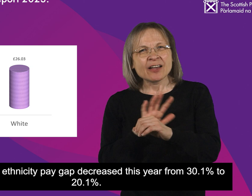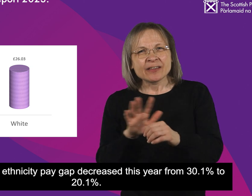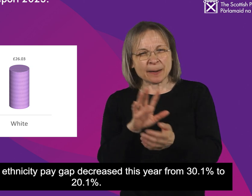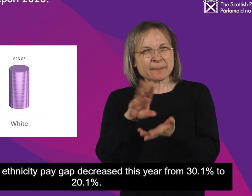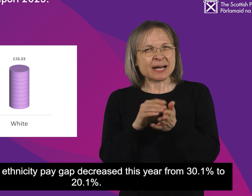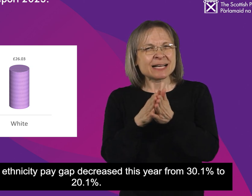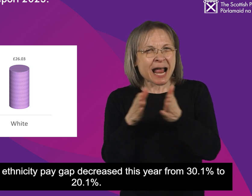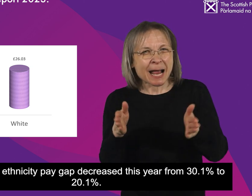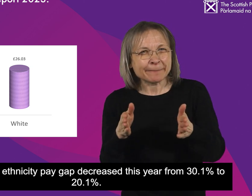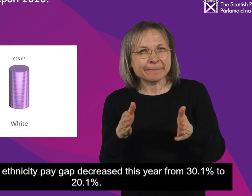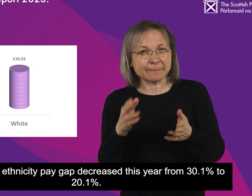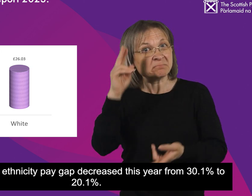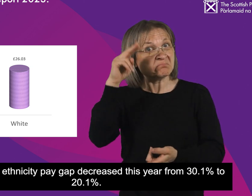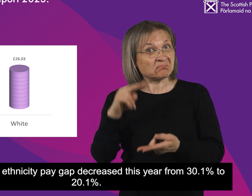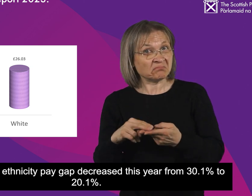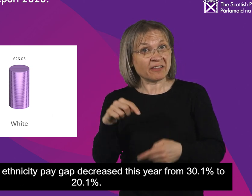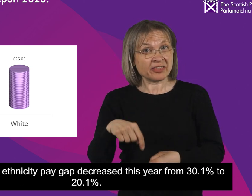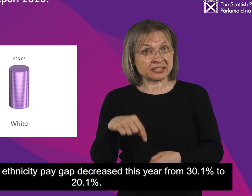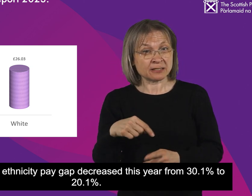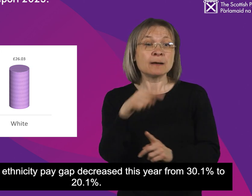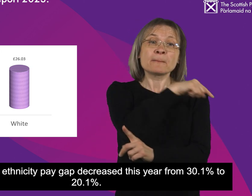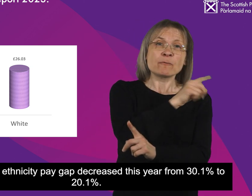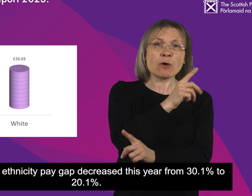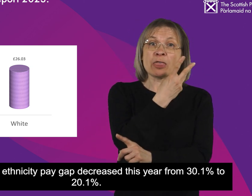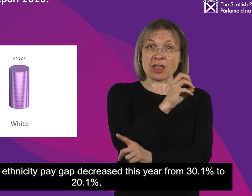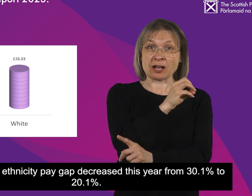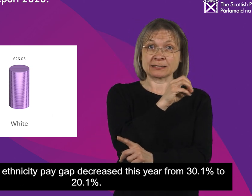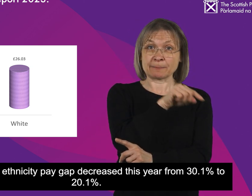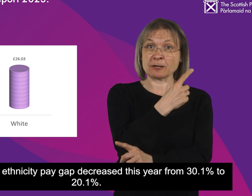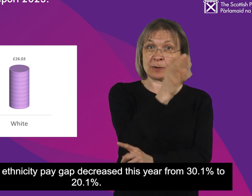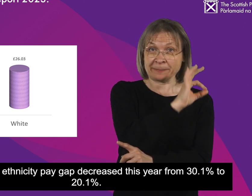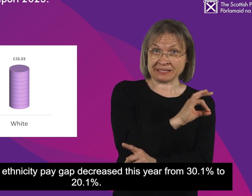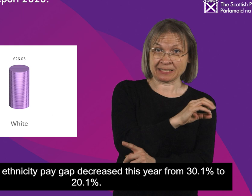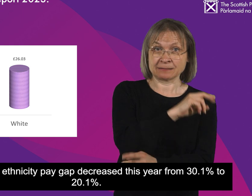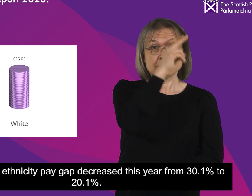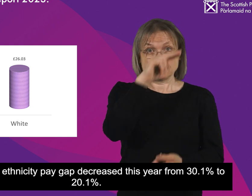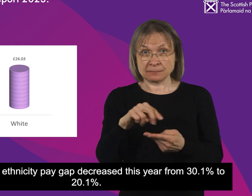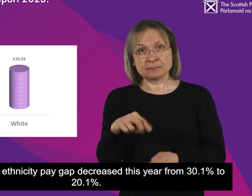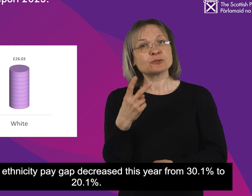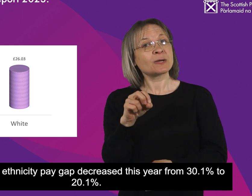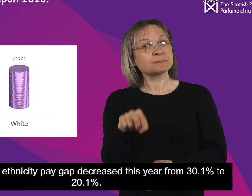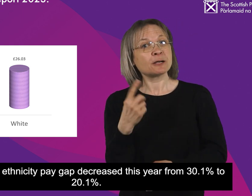The median ethnicity pay gap decreased this year from 30.1% to 20.1%.